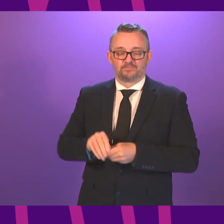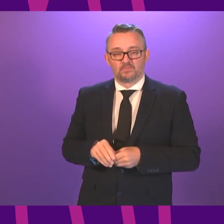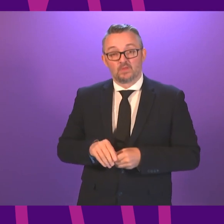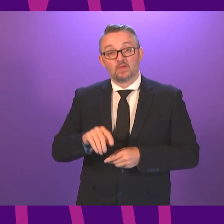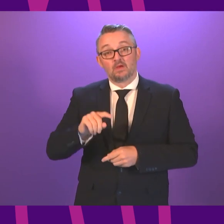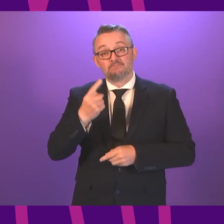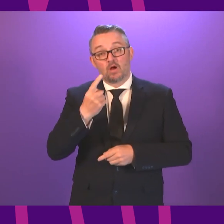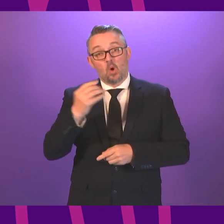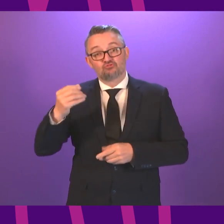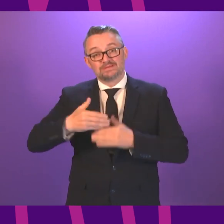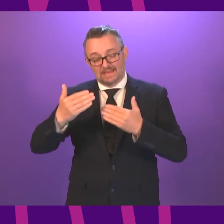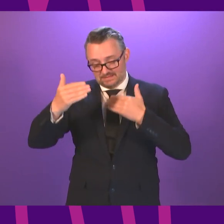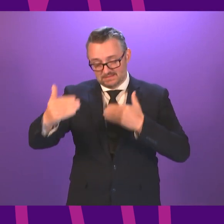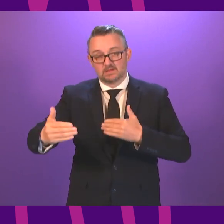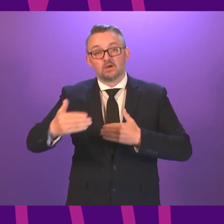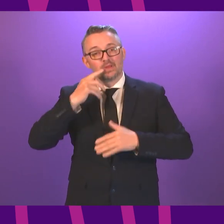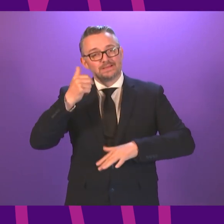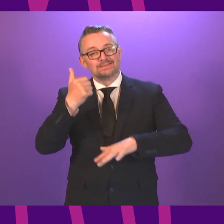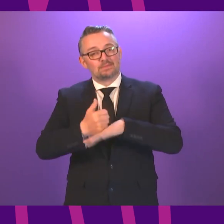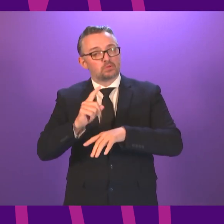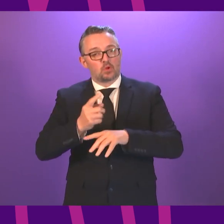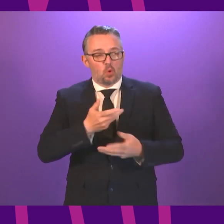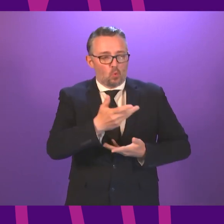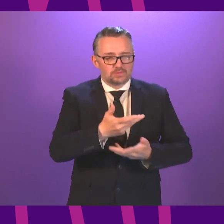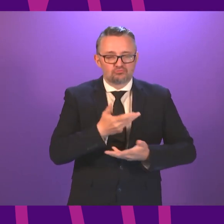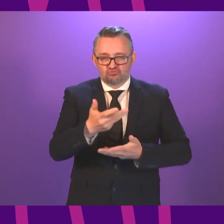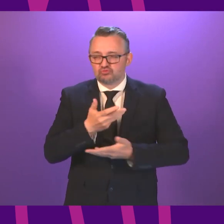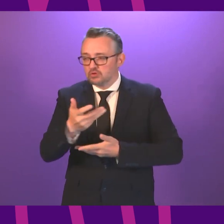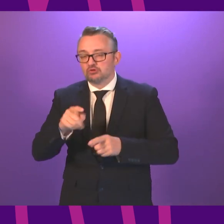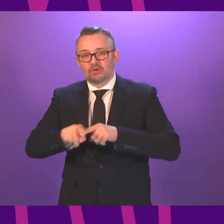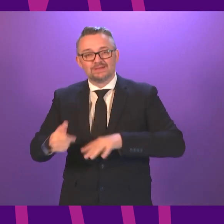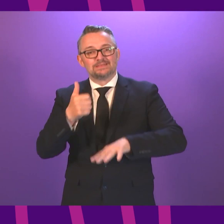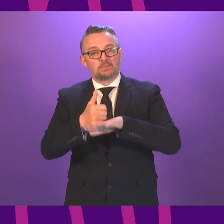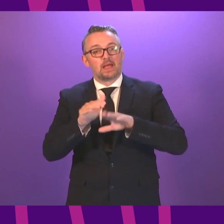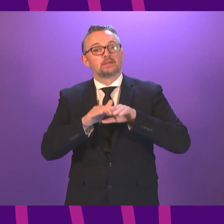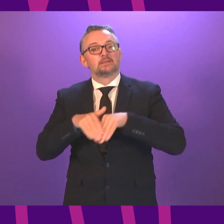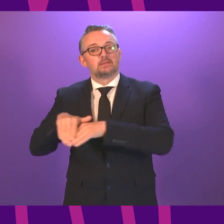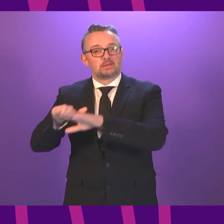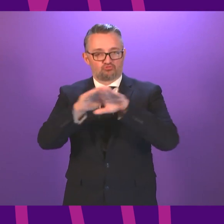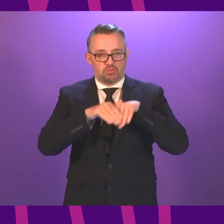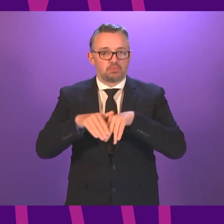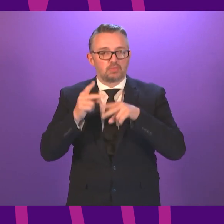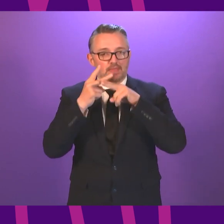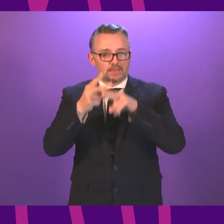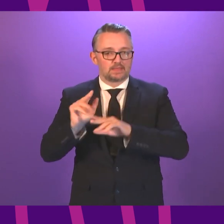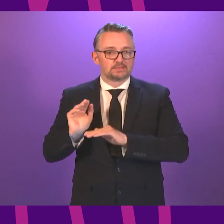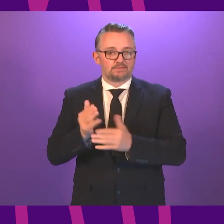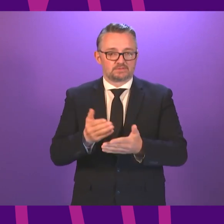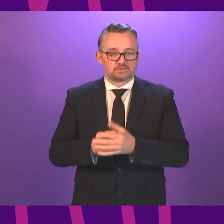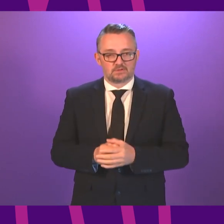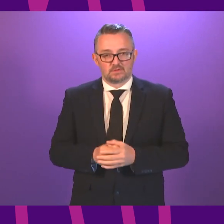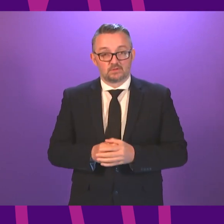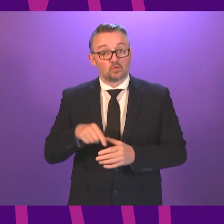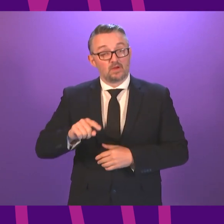will begin the consultation on legislation to establish a national care service. We intend to introduce the legislation during